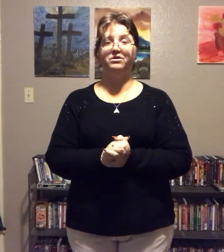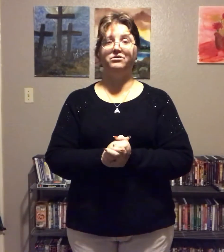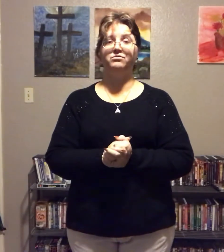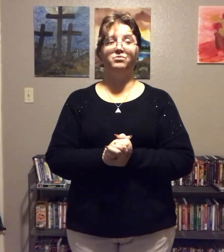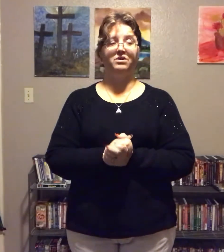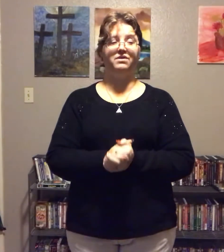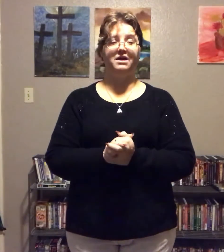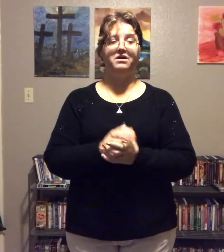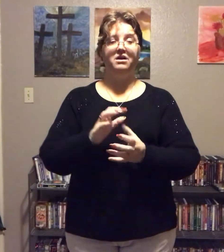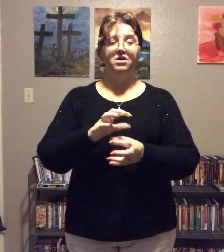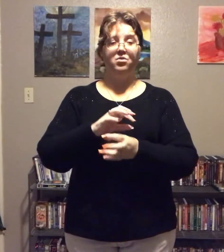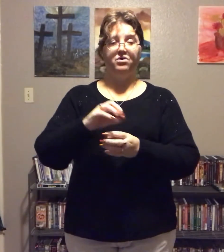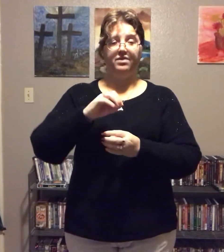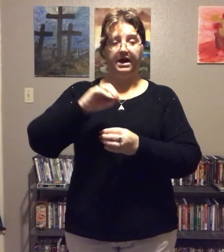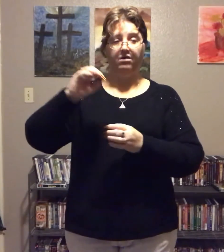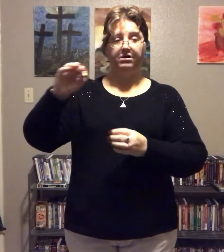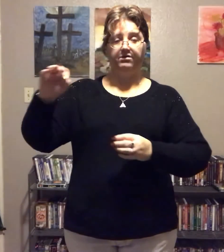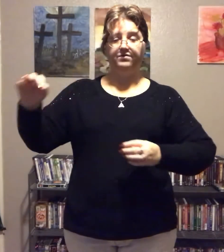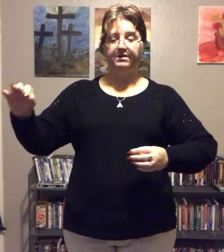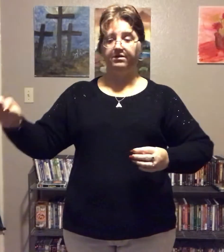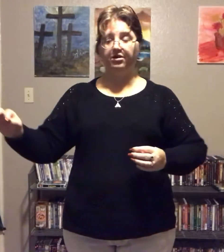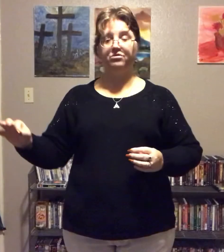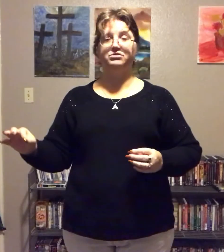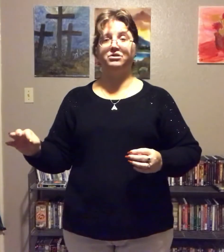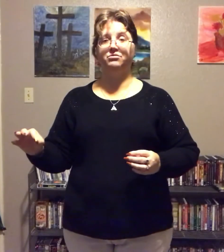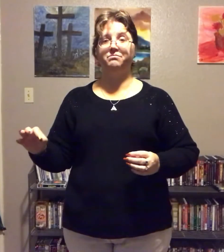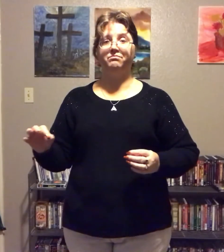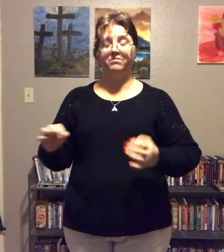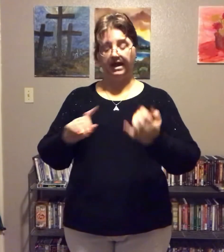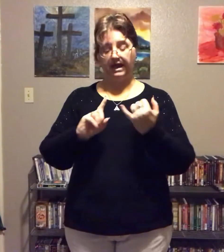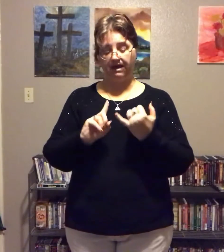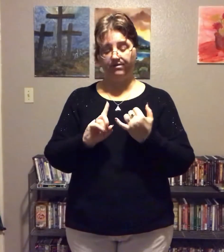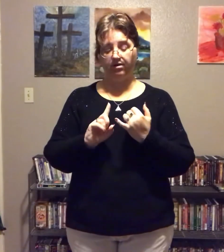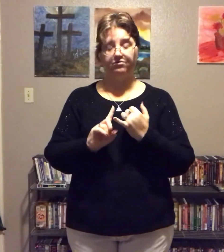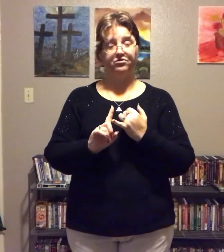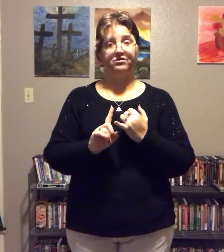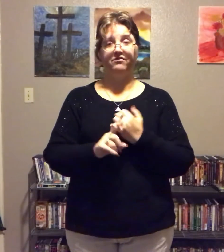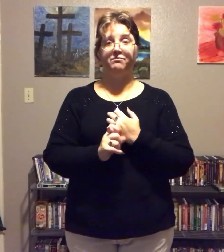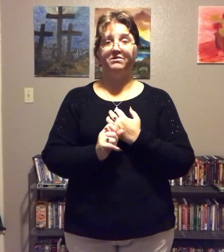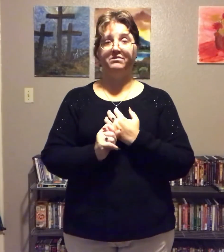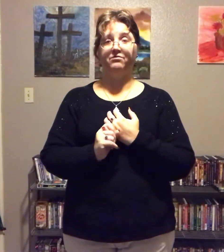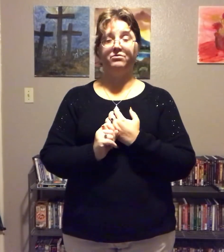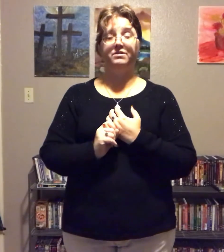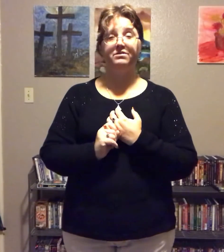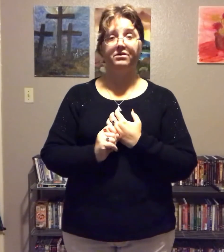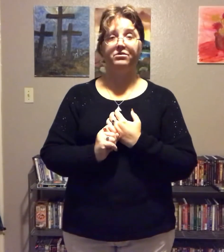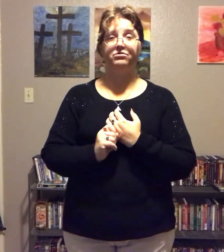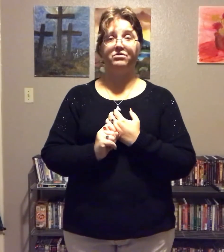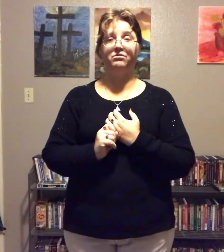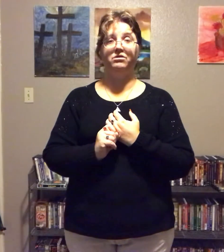hunger zone. I haven't overstuffed myself within the hunger zone.